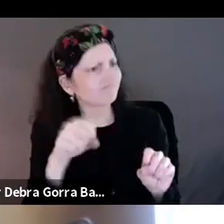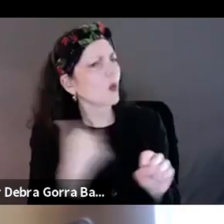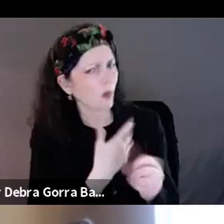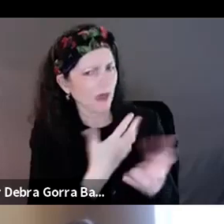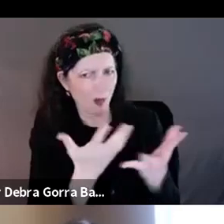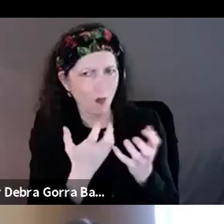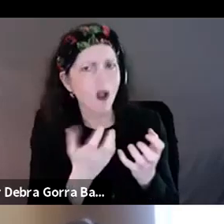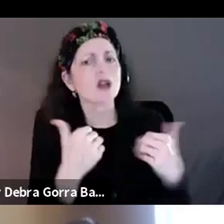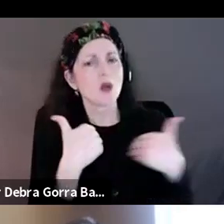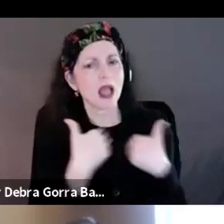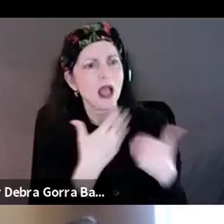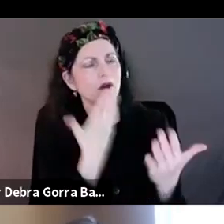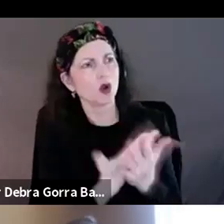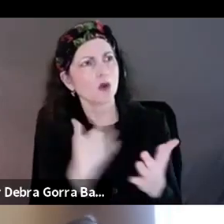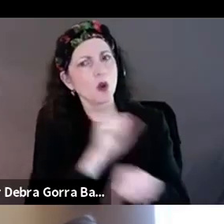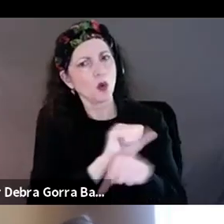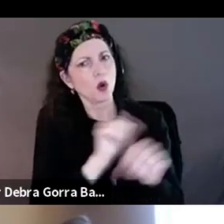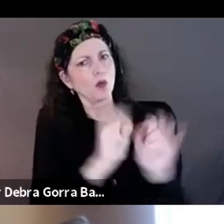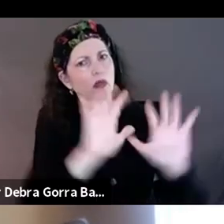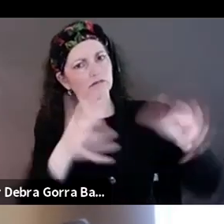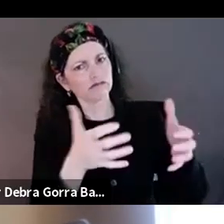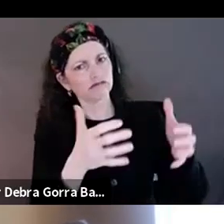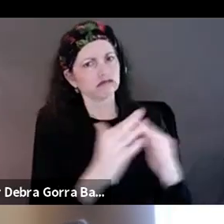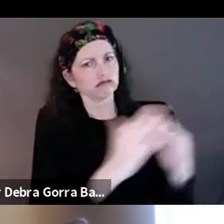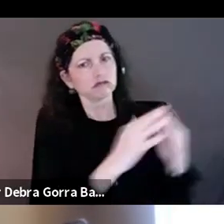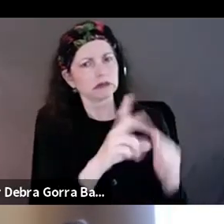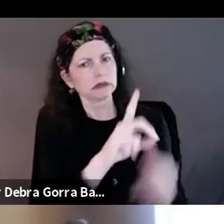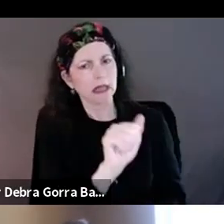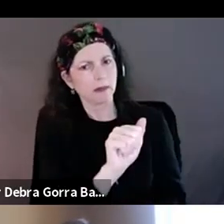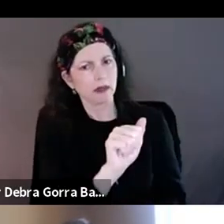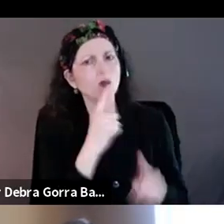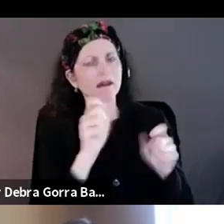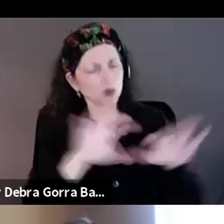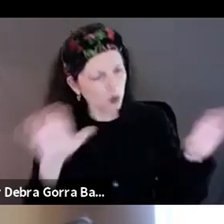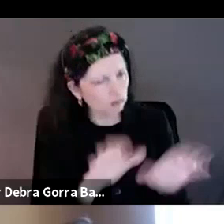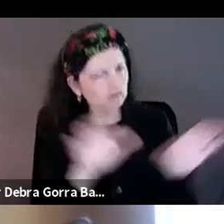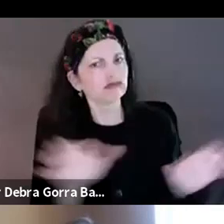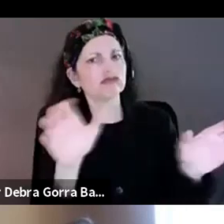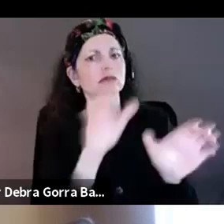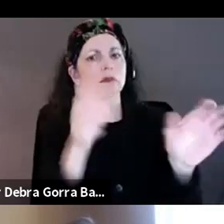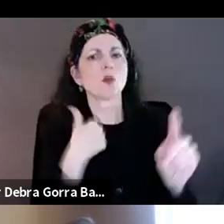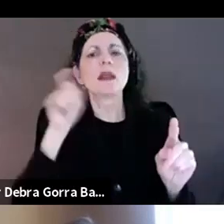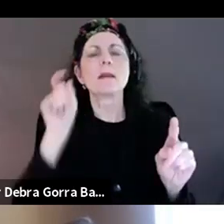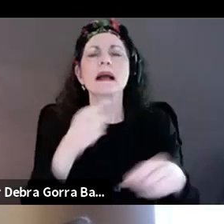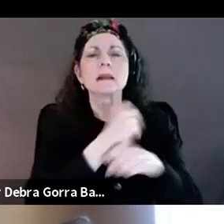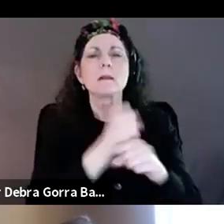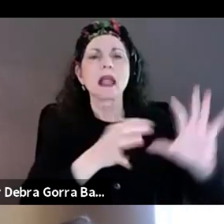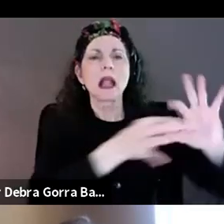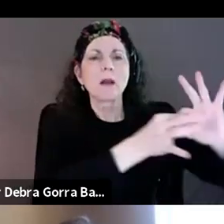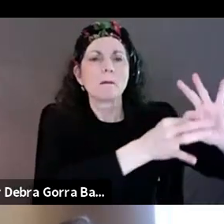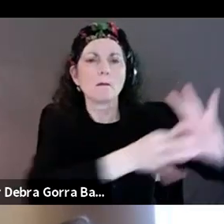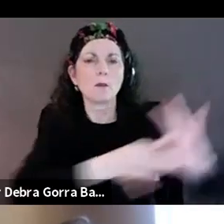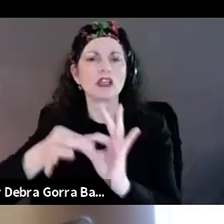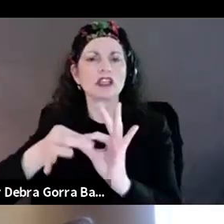community and the disability activists of today. And we knew that we had to make a bridge because the film is set in the